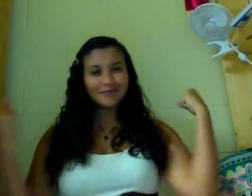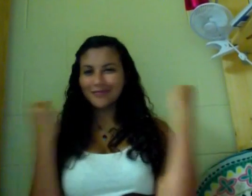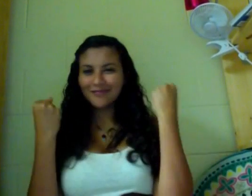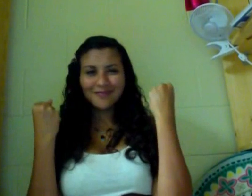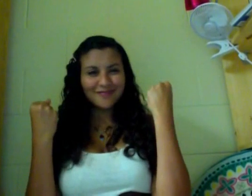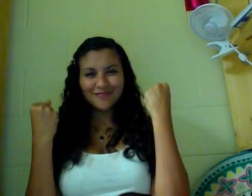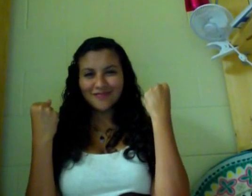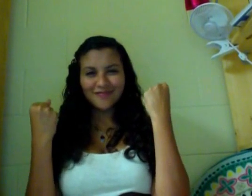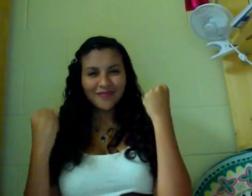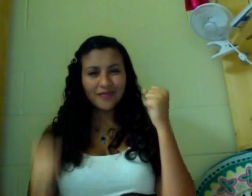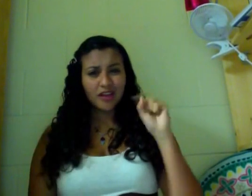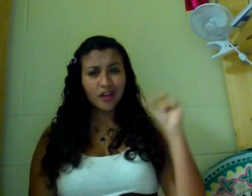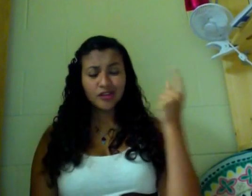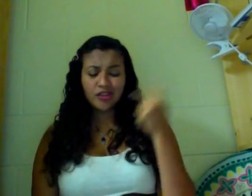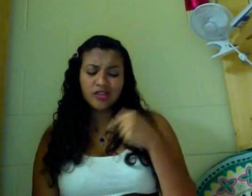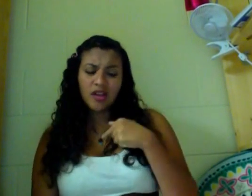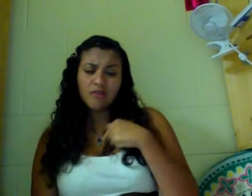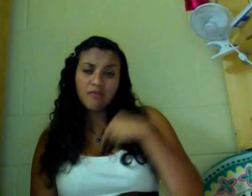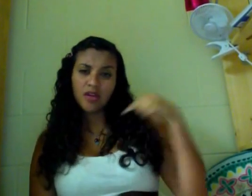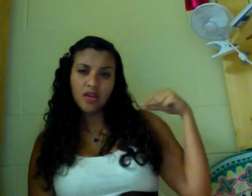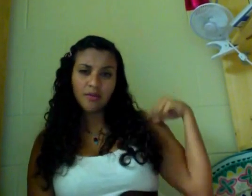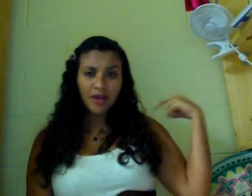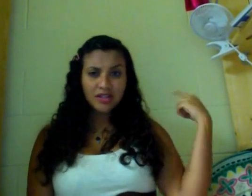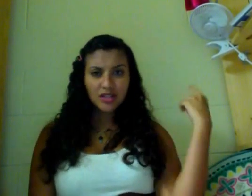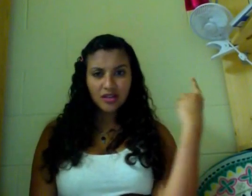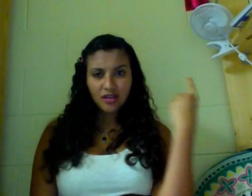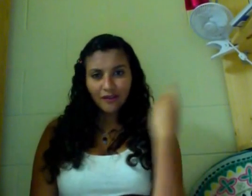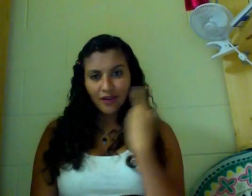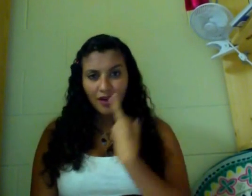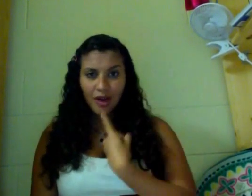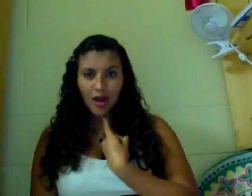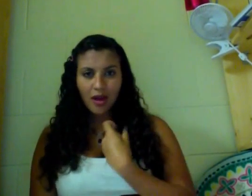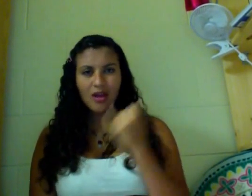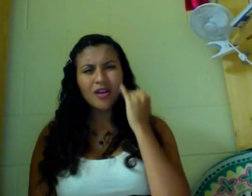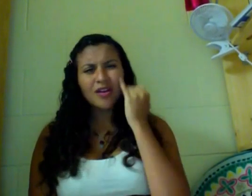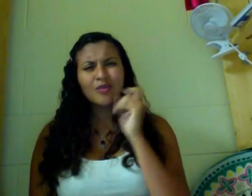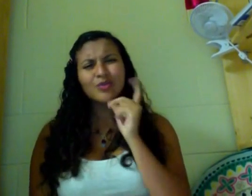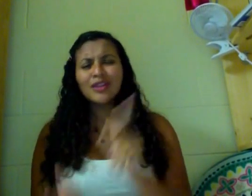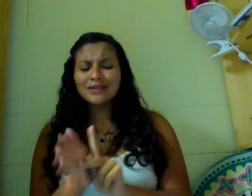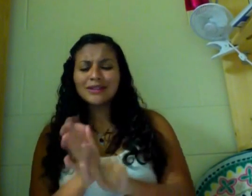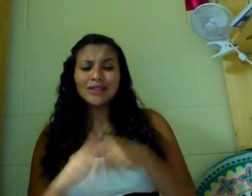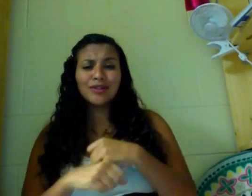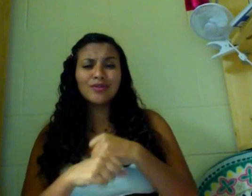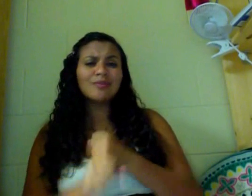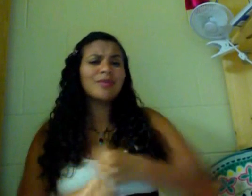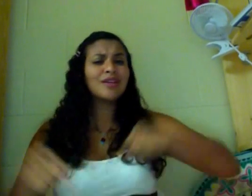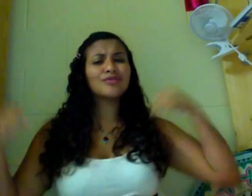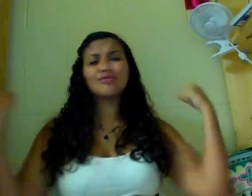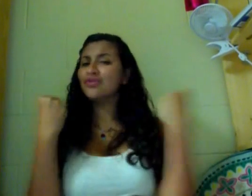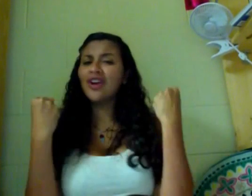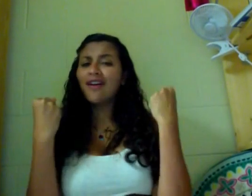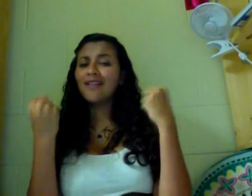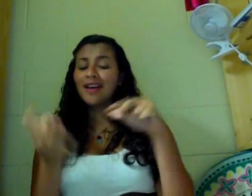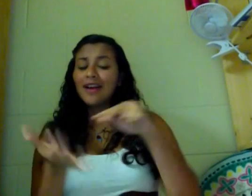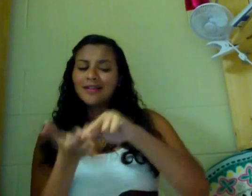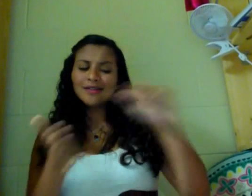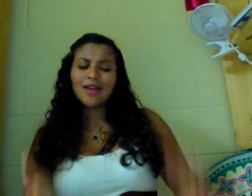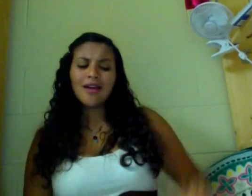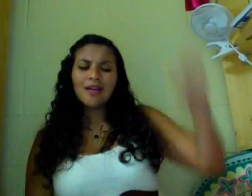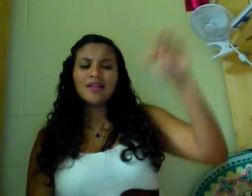stronger Just me, myself and I What doesn't kill you makes you stronger, stand